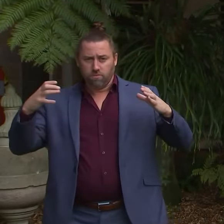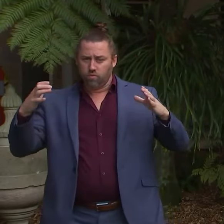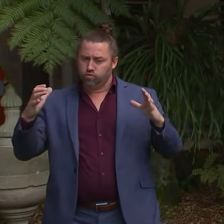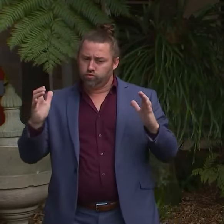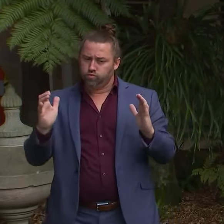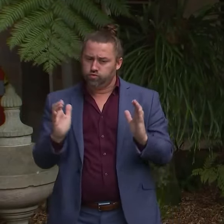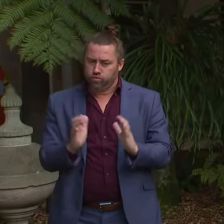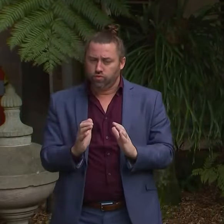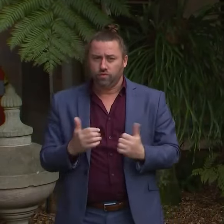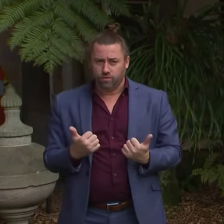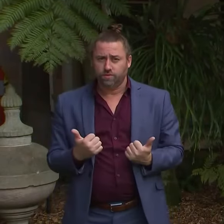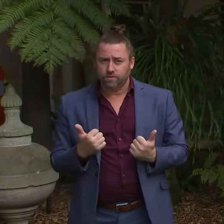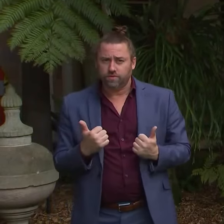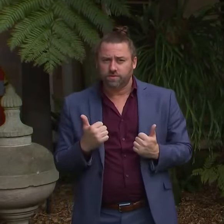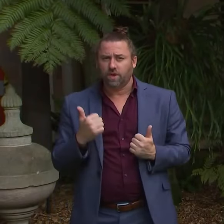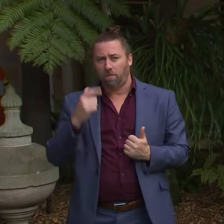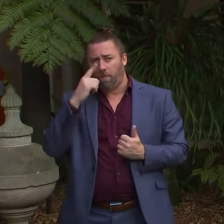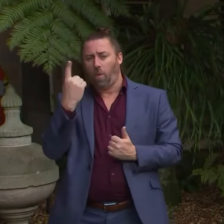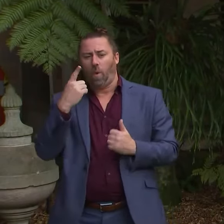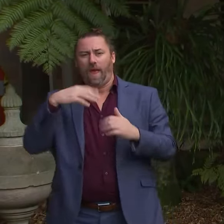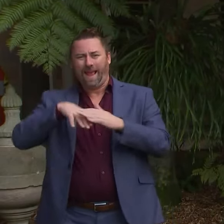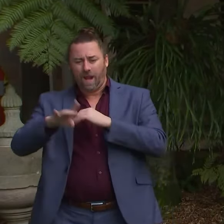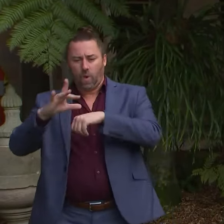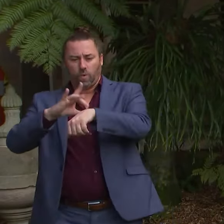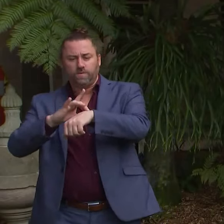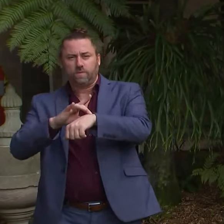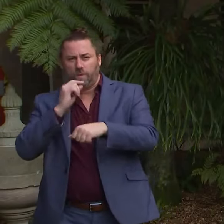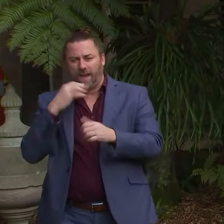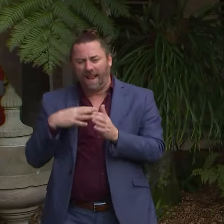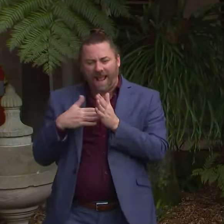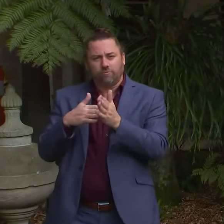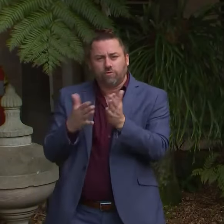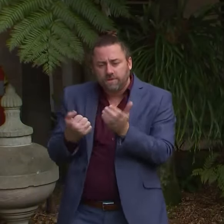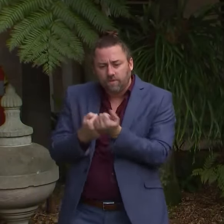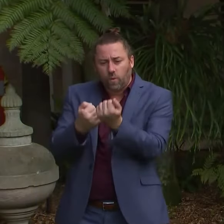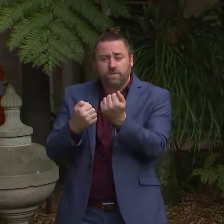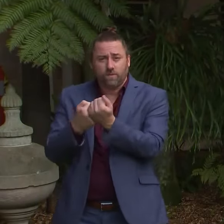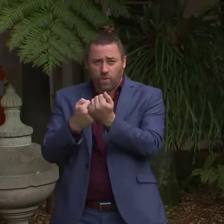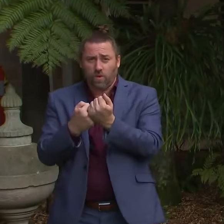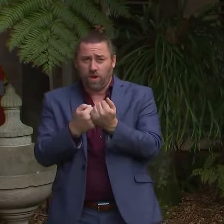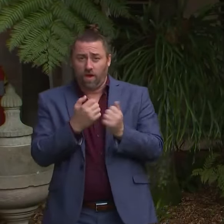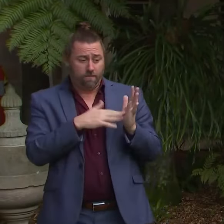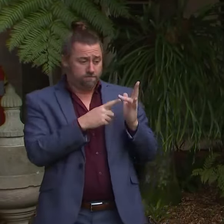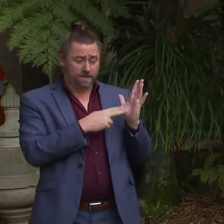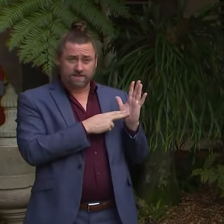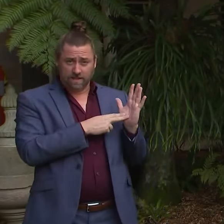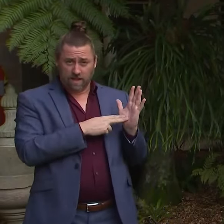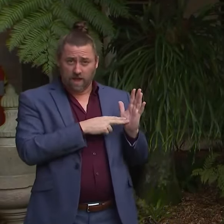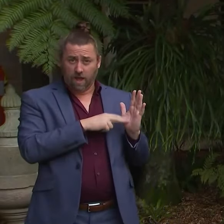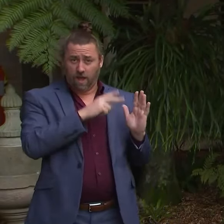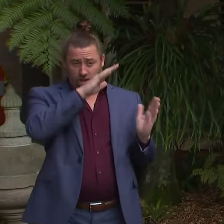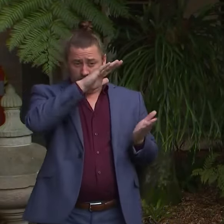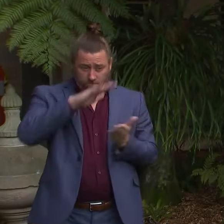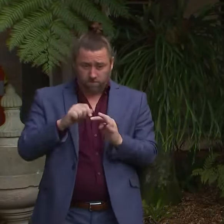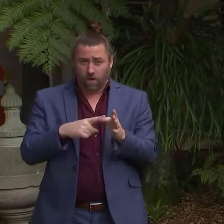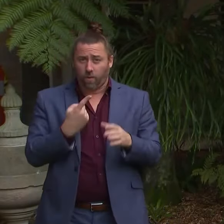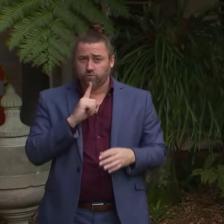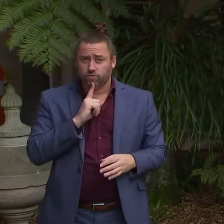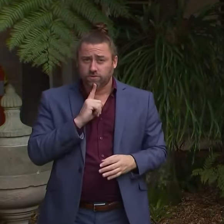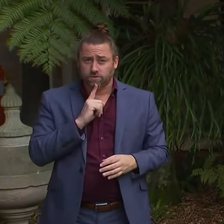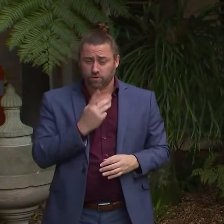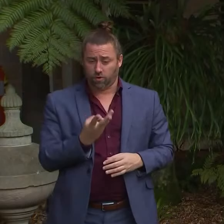have, uh, the numbers of, uh, inpatients in hospitals have dropped by more than a hundred since Monday, Monday. We have